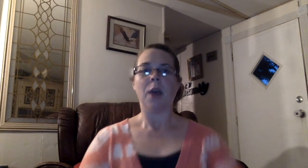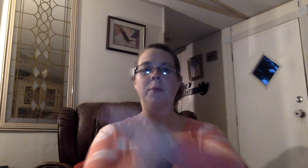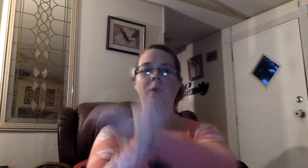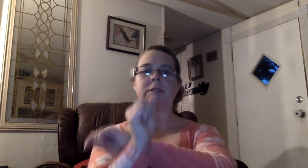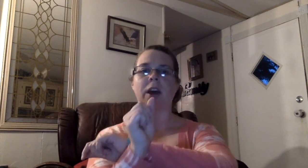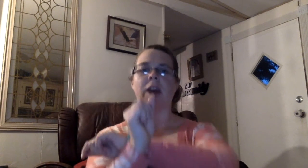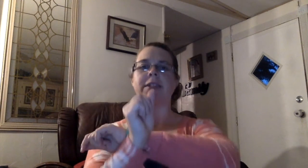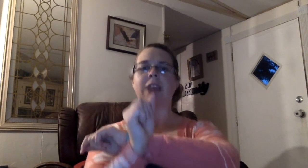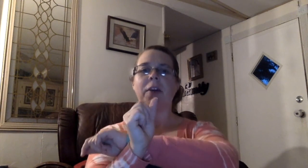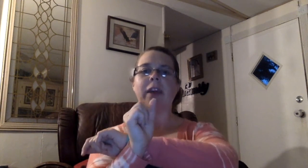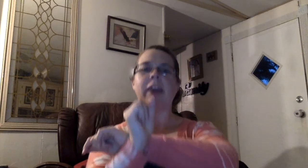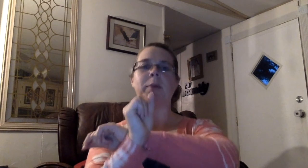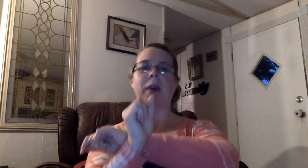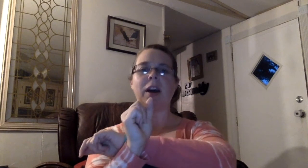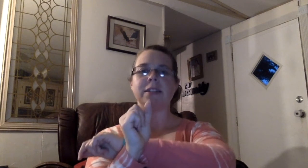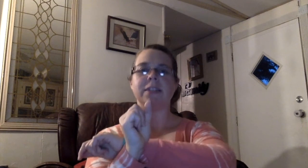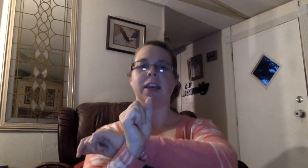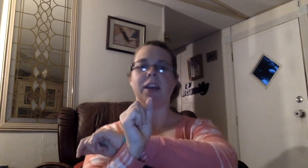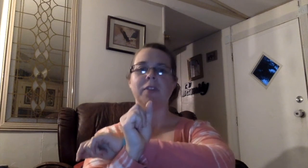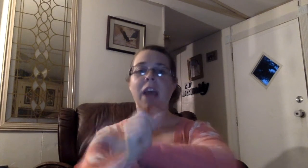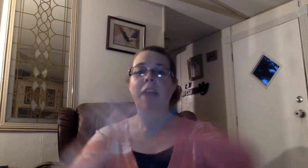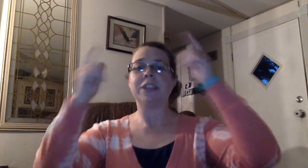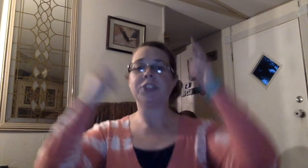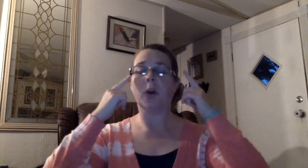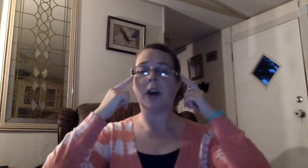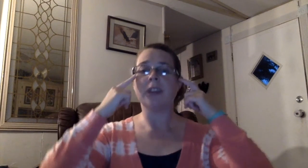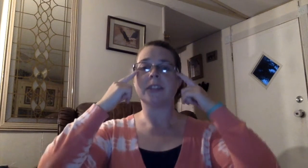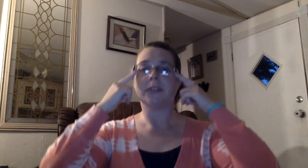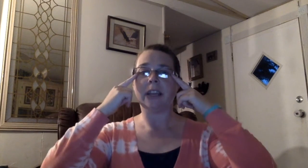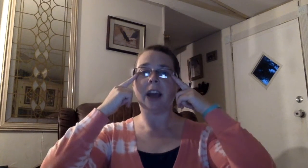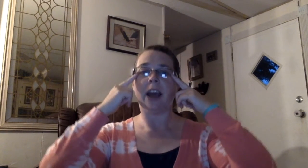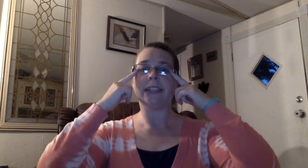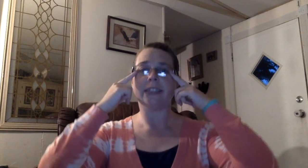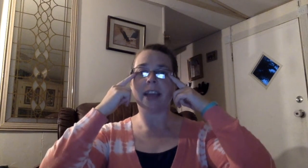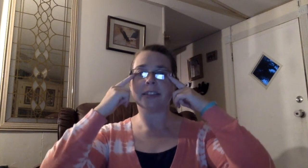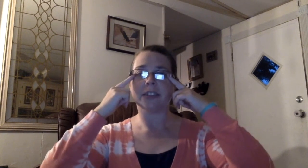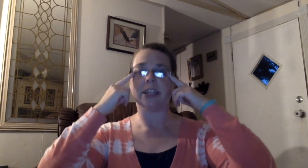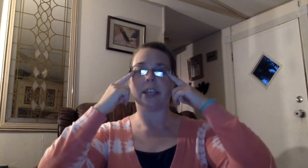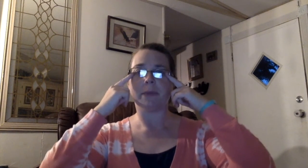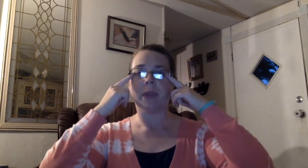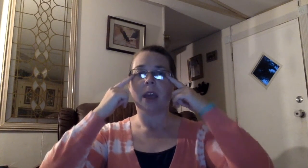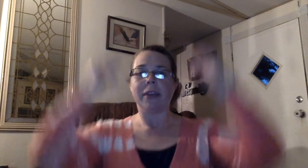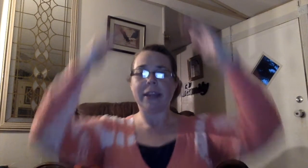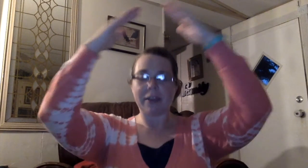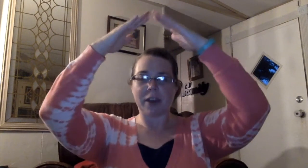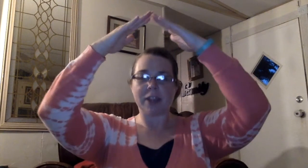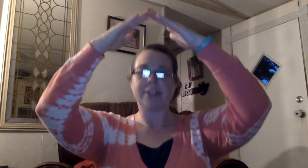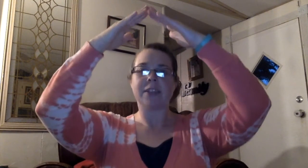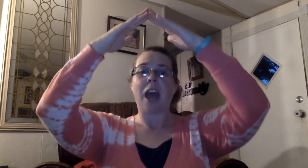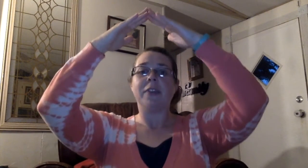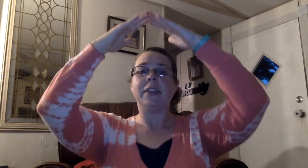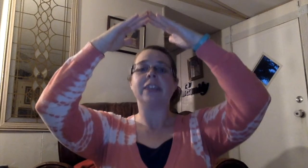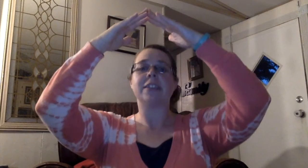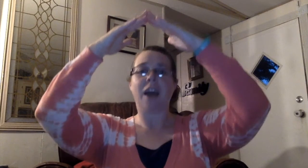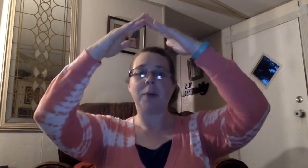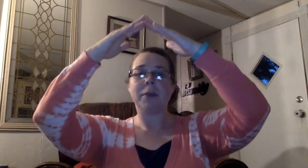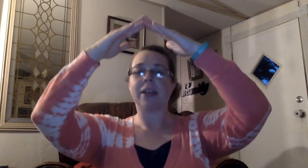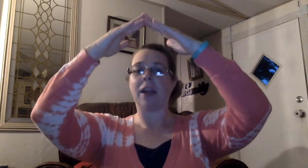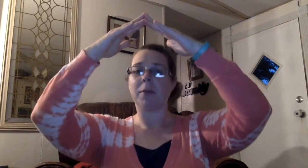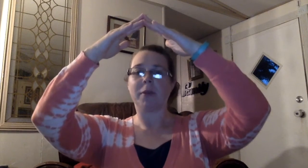Protons, they are positive, they show us the identity, and give us the atomic number